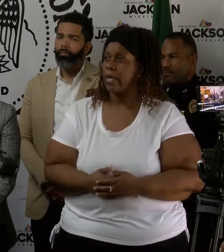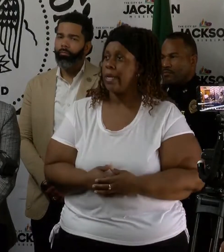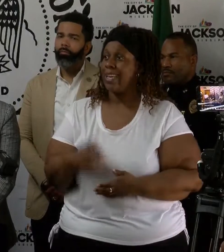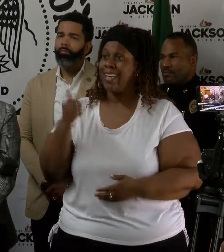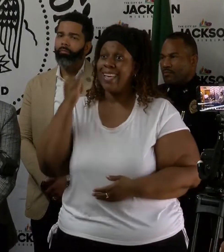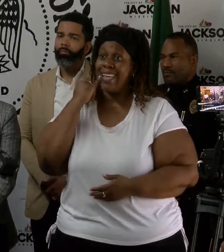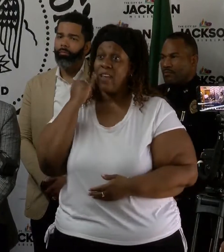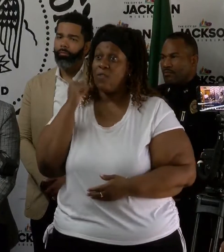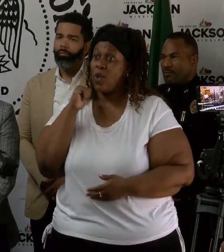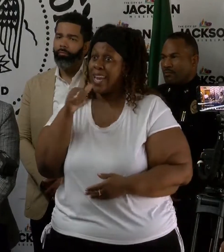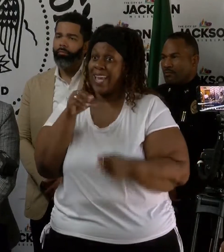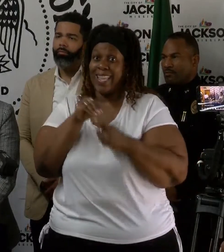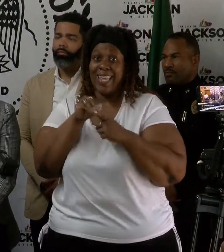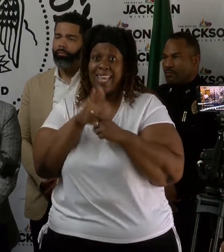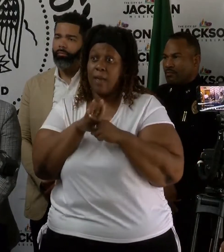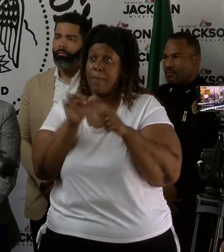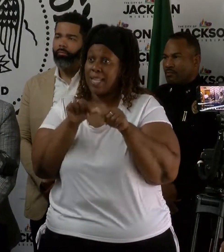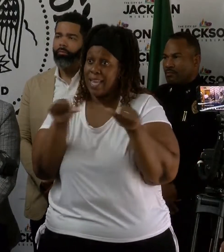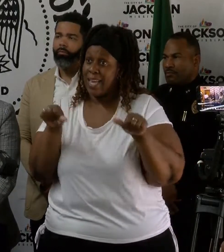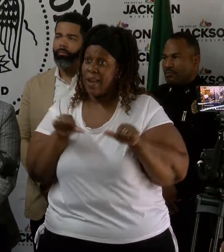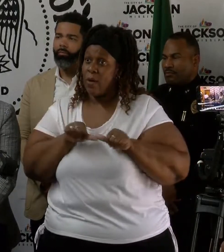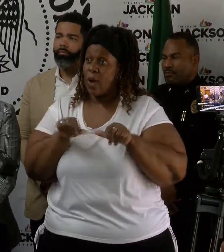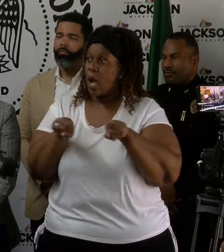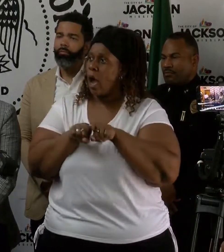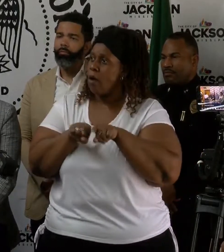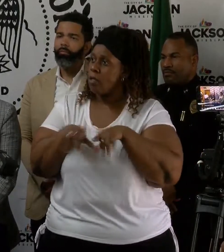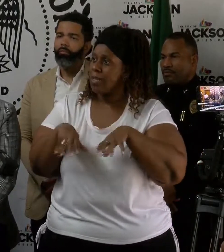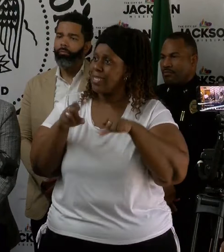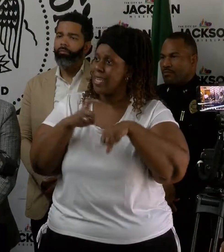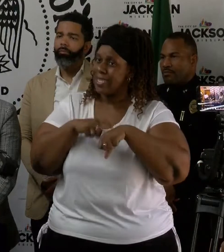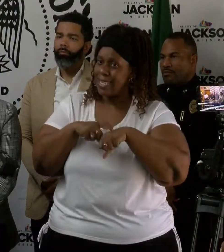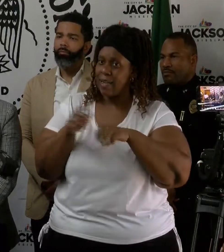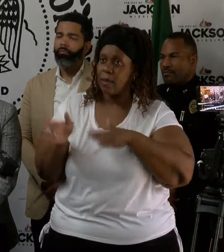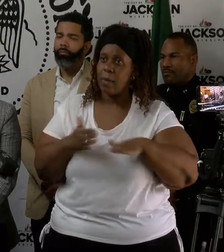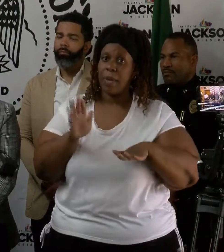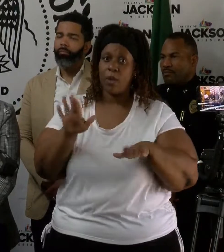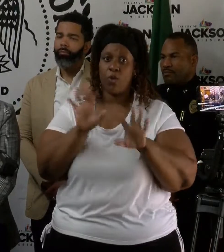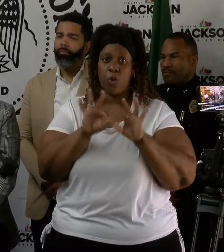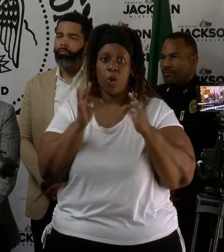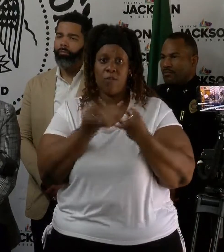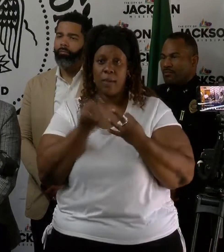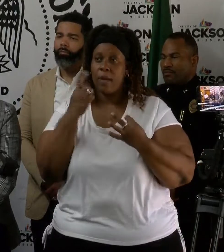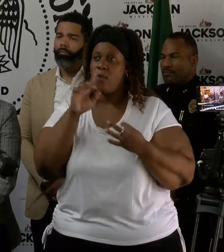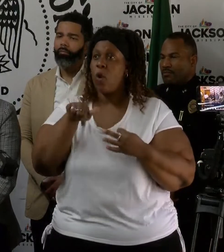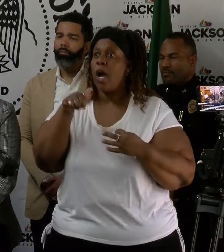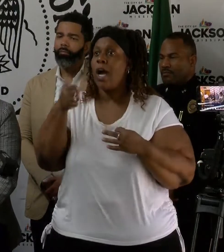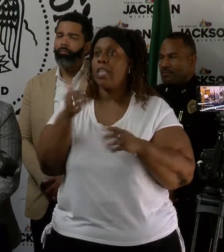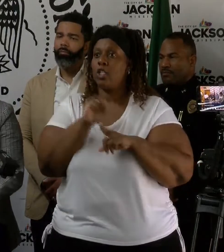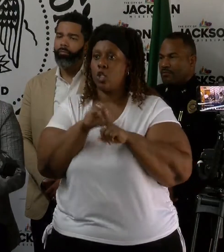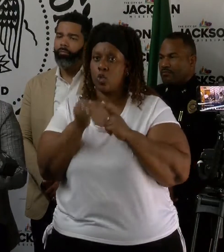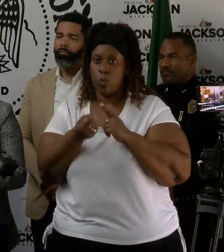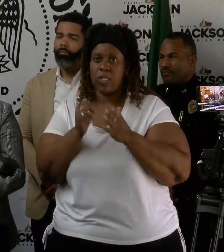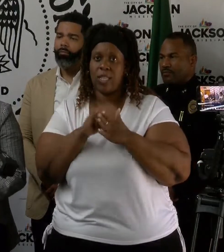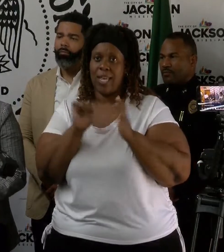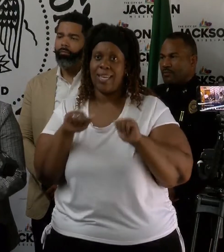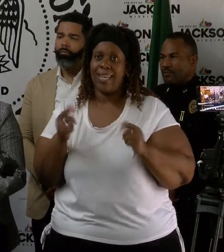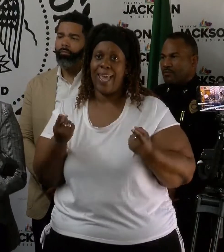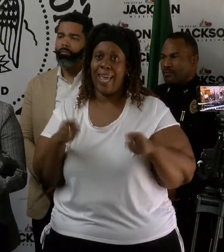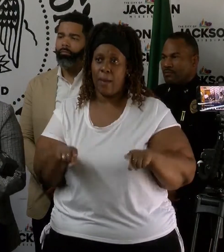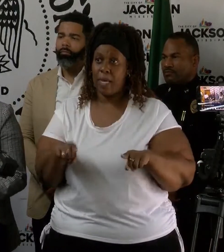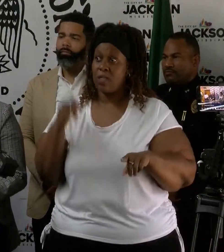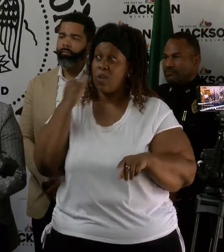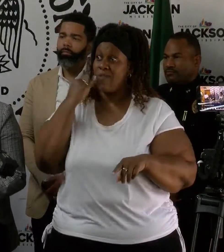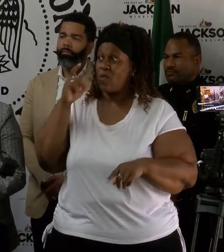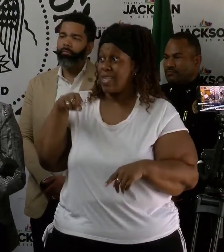if you're not in the impacted areas, also take this time to prepare your families for other disasters. So if you need